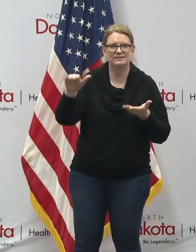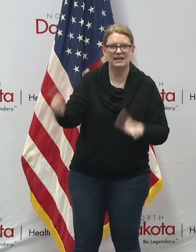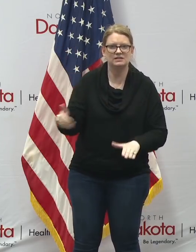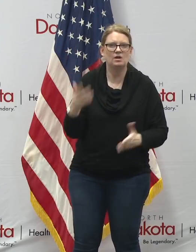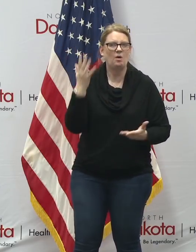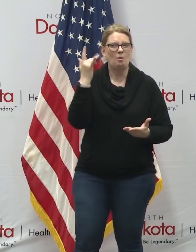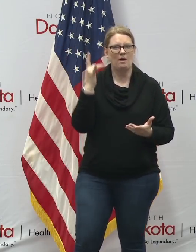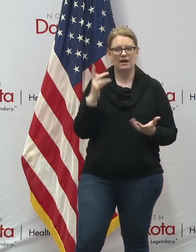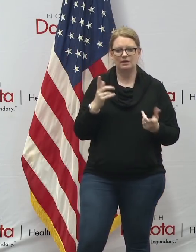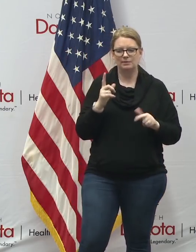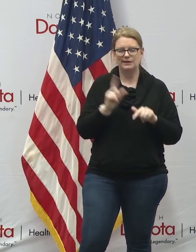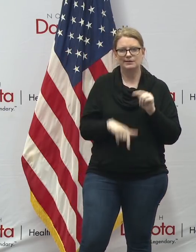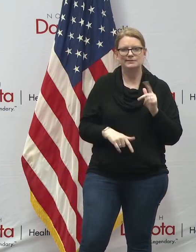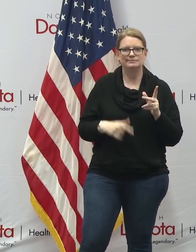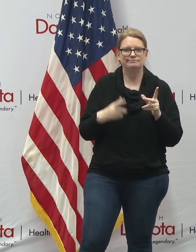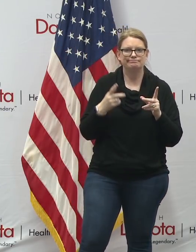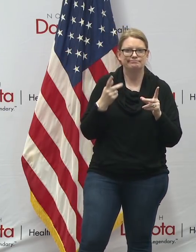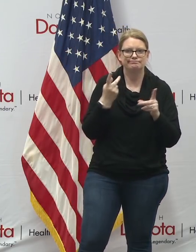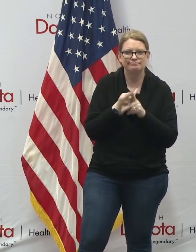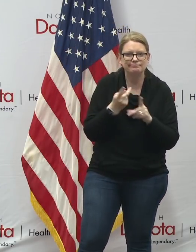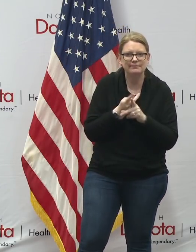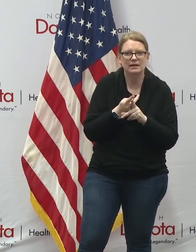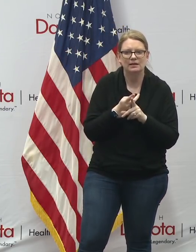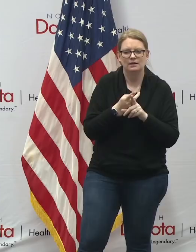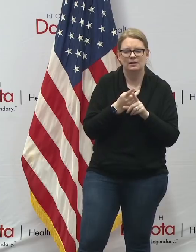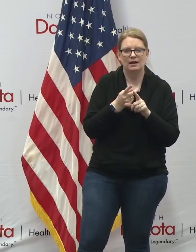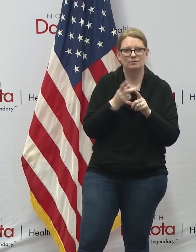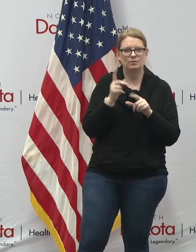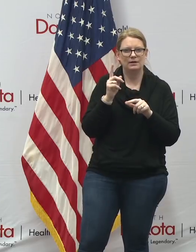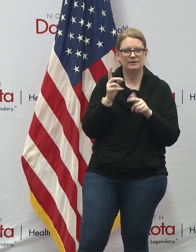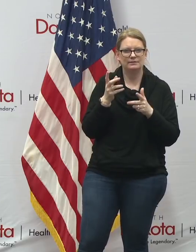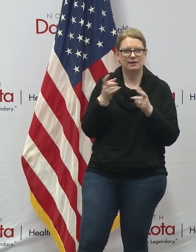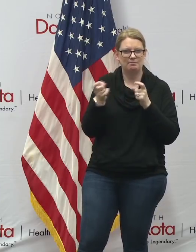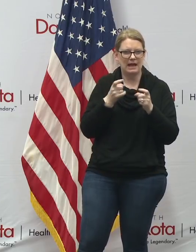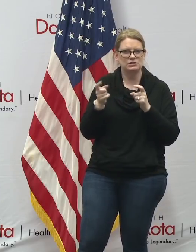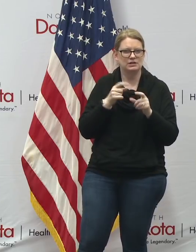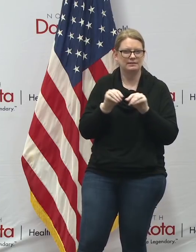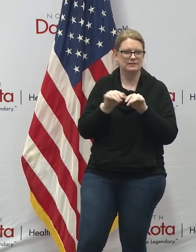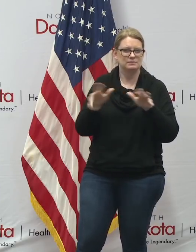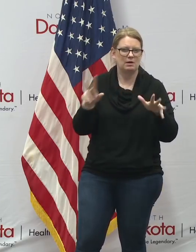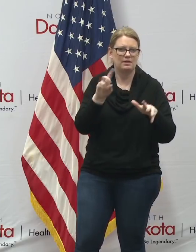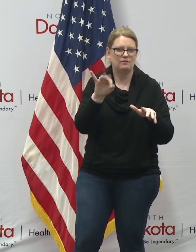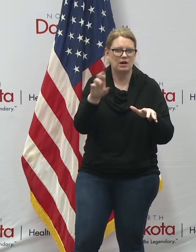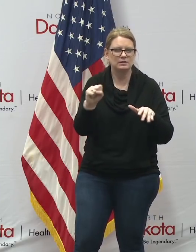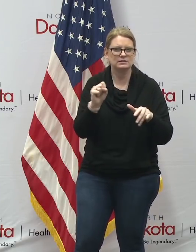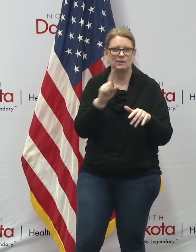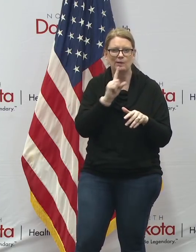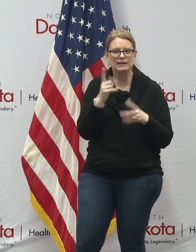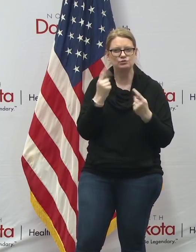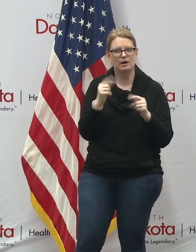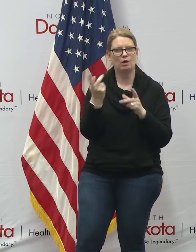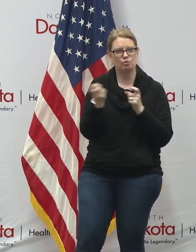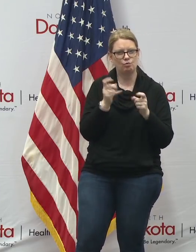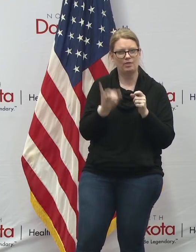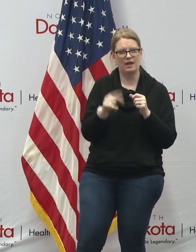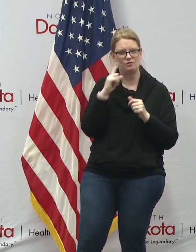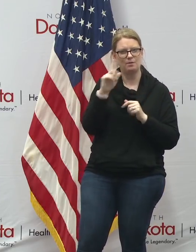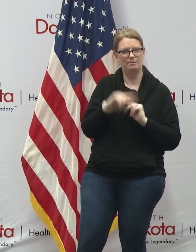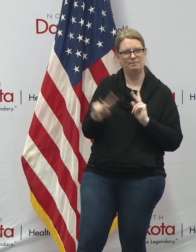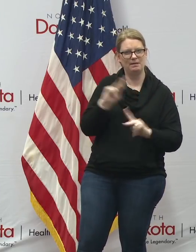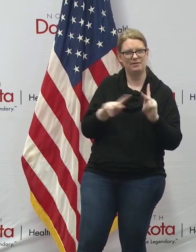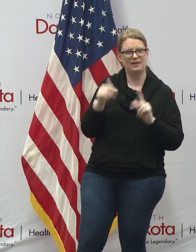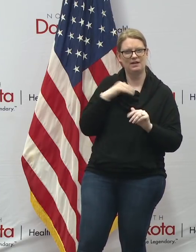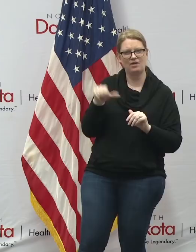didn't do everything we could to do things that were controllable in terms of managing the spread of this virus another